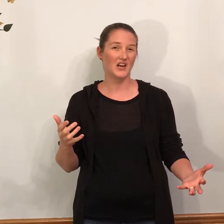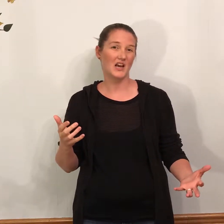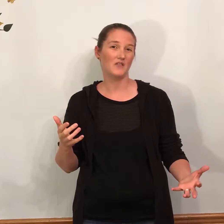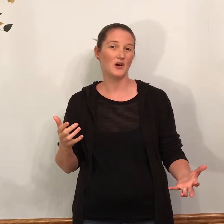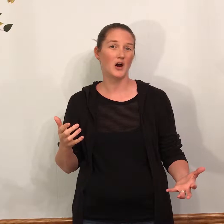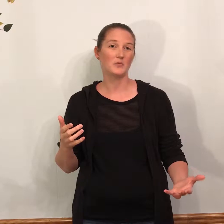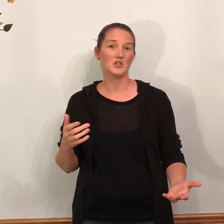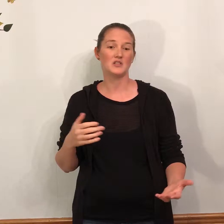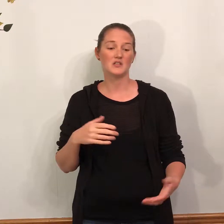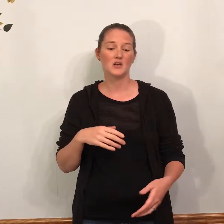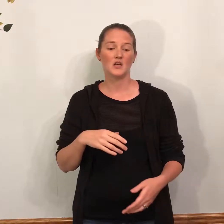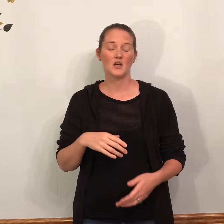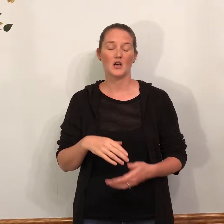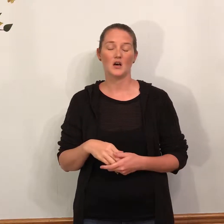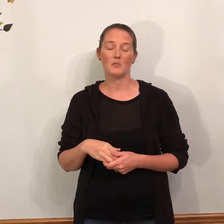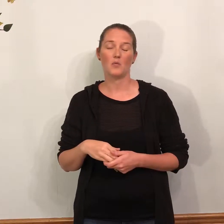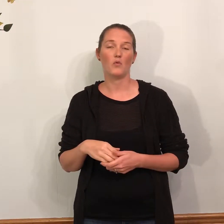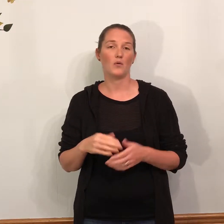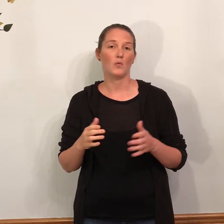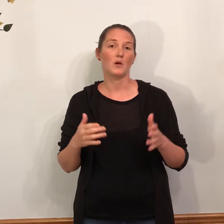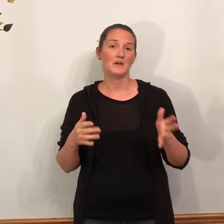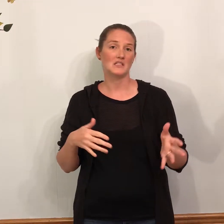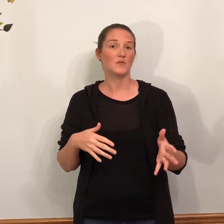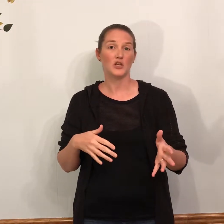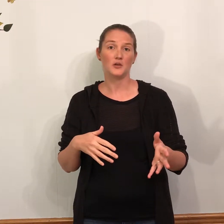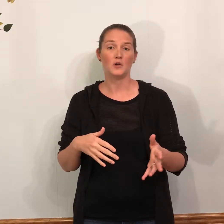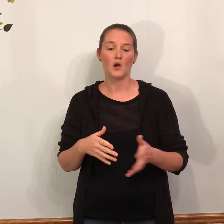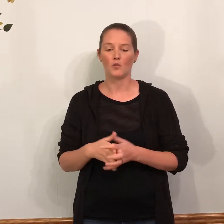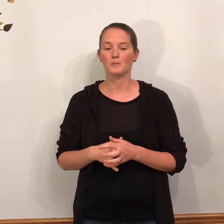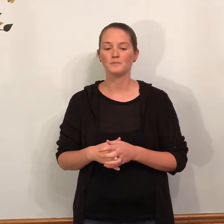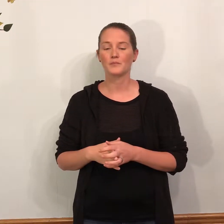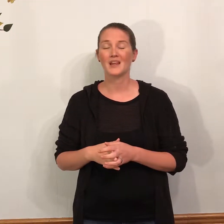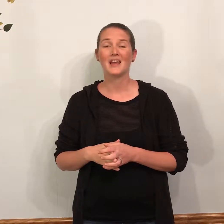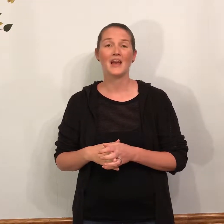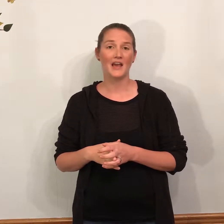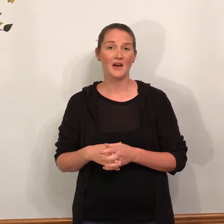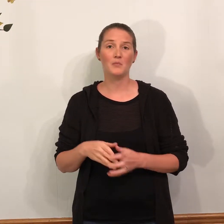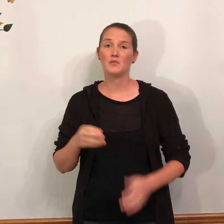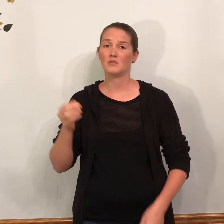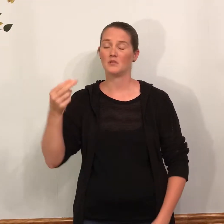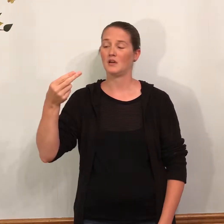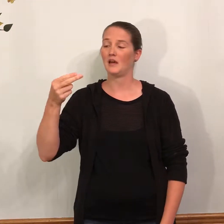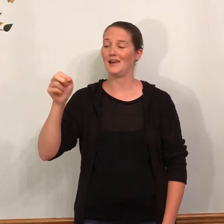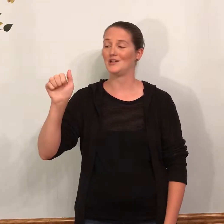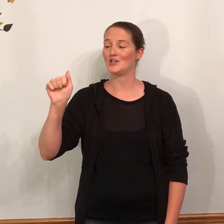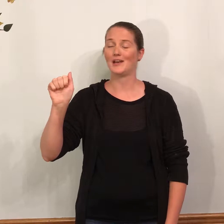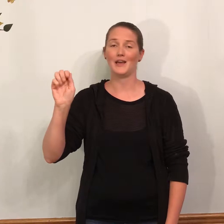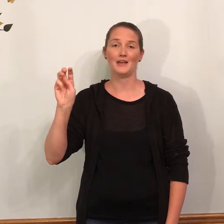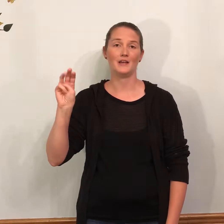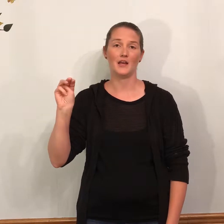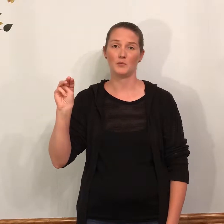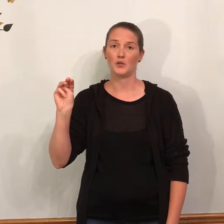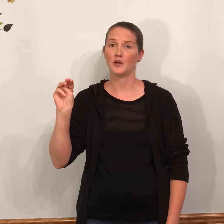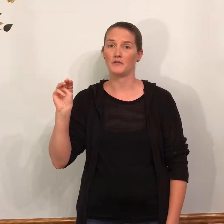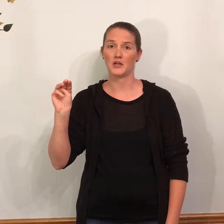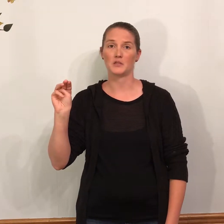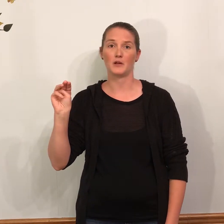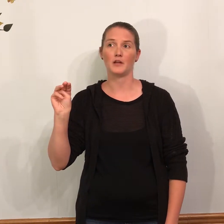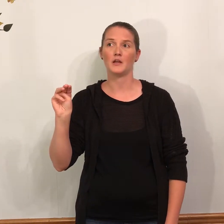kind of have your options on what would work best for you at home. Ham, H-A-M. You're gonna fingerspell it.